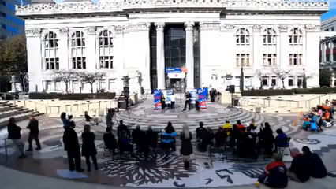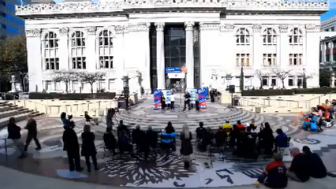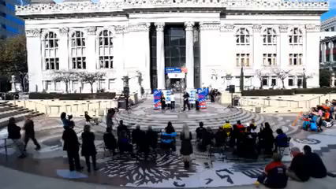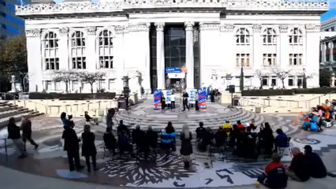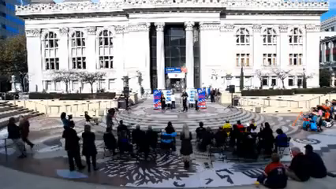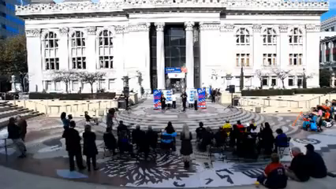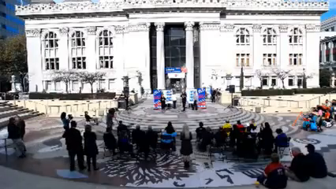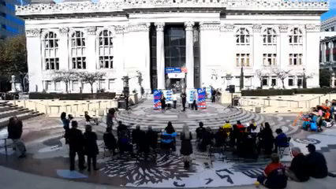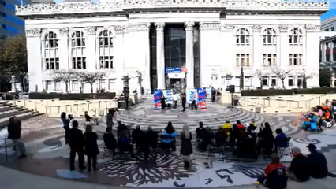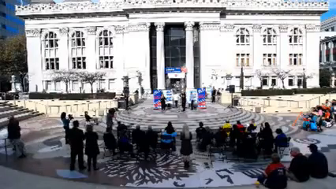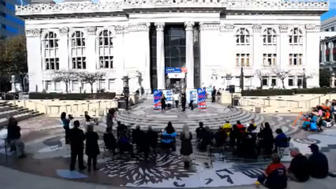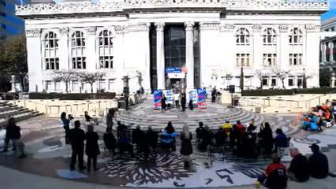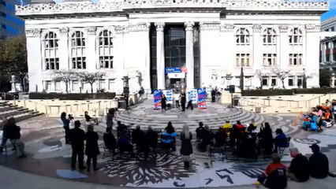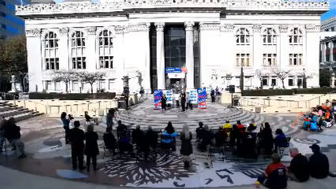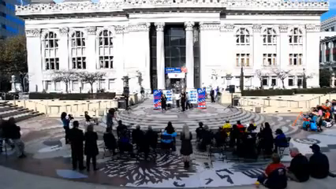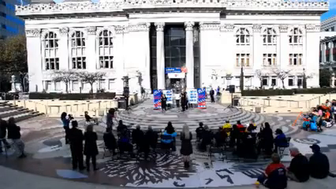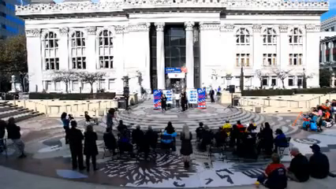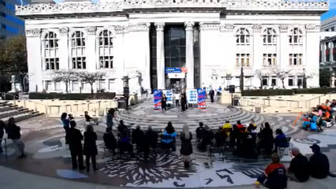Thank you, Mayor Schaaf.